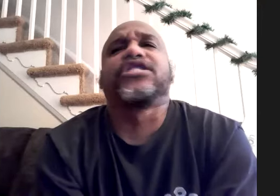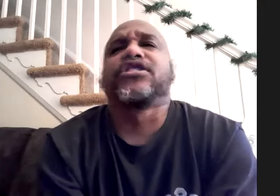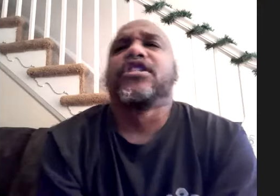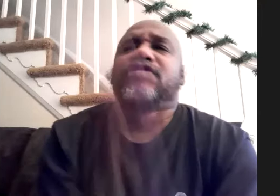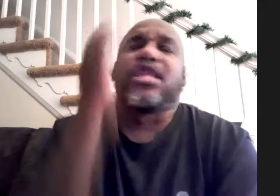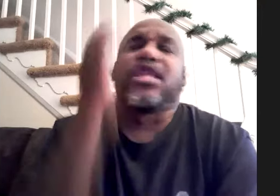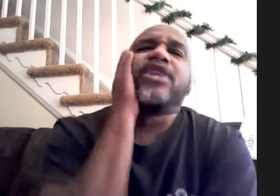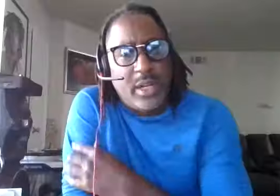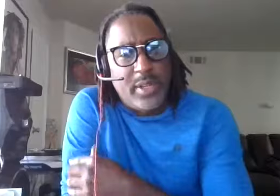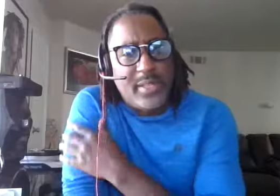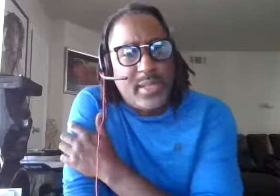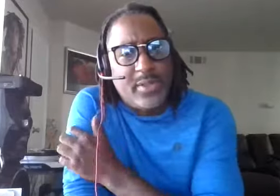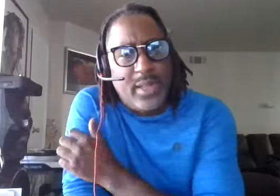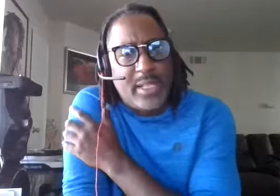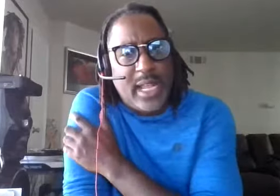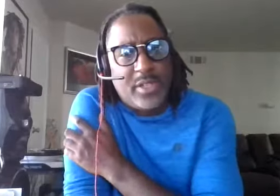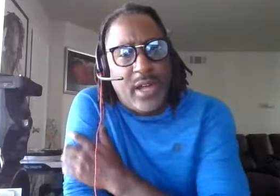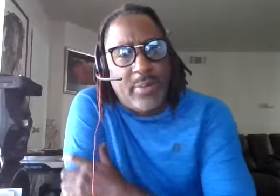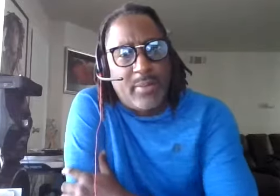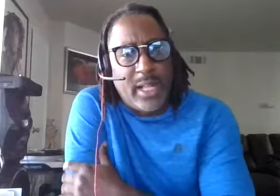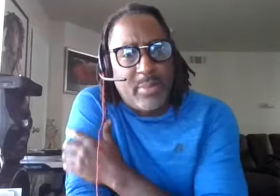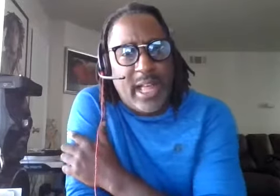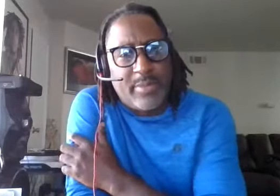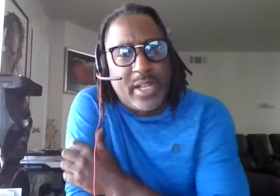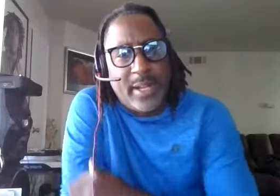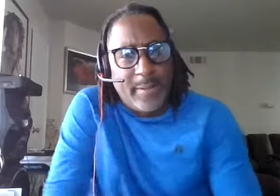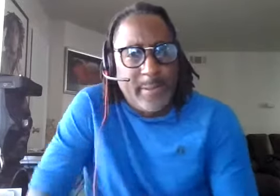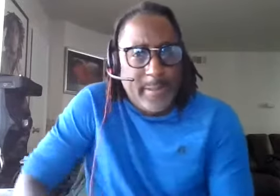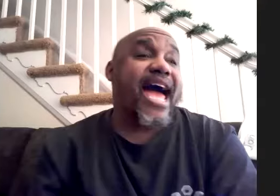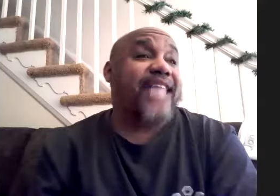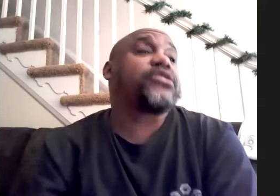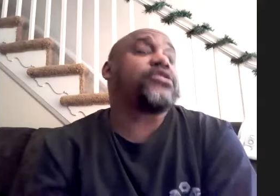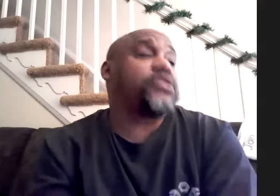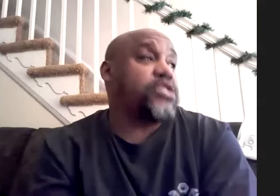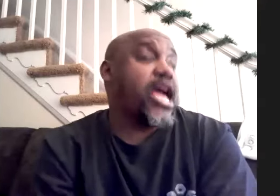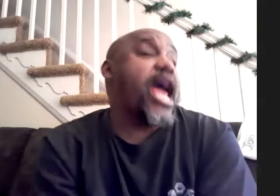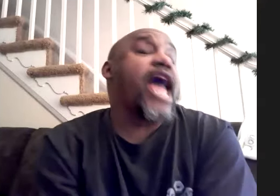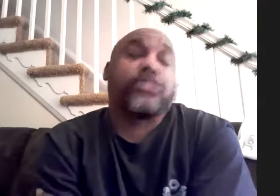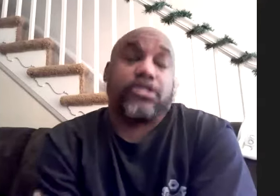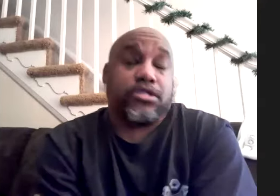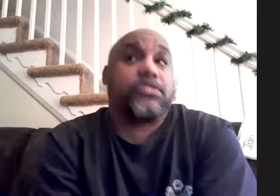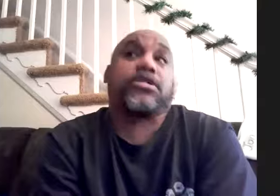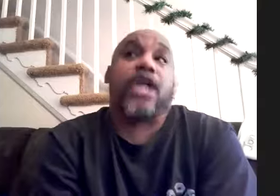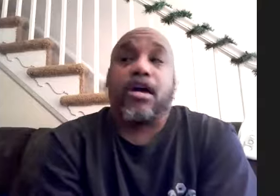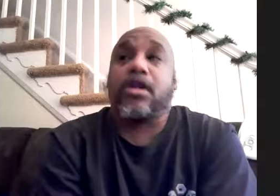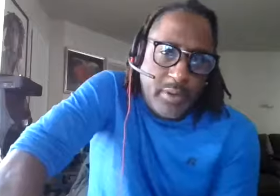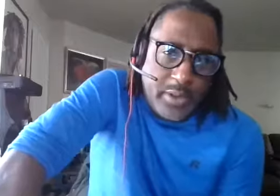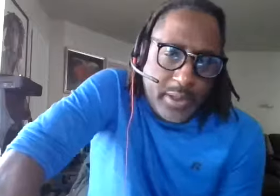he's on that d'angelo he's on that d'angelo album right the black messiah yes yes yeah and well